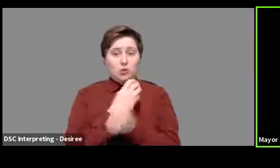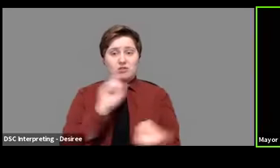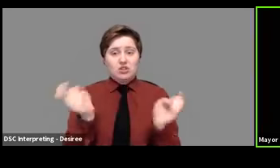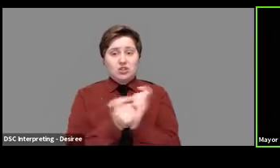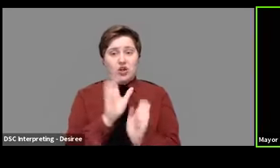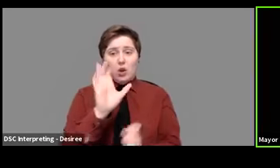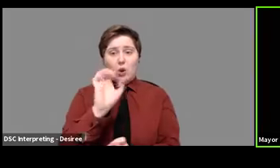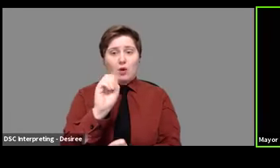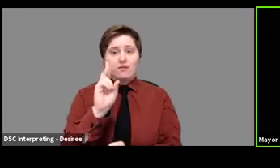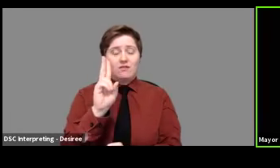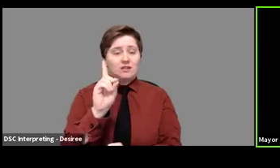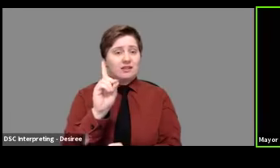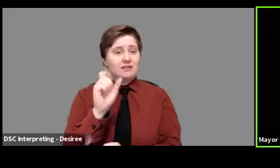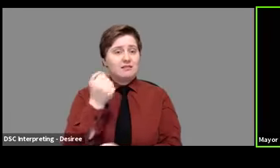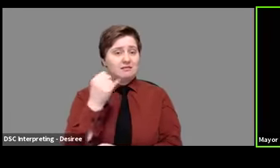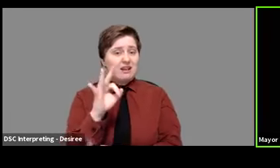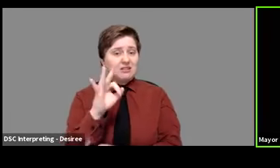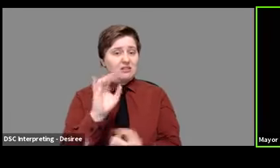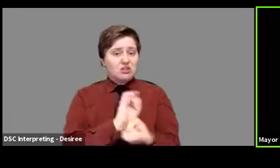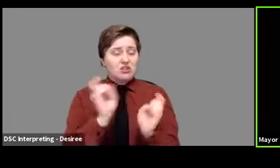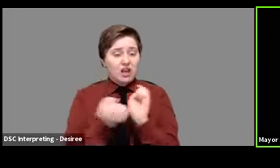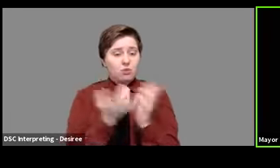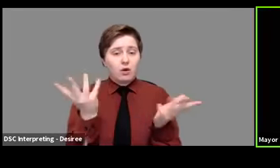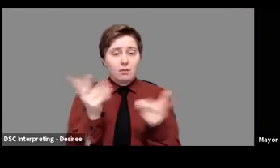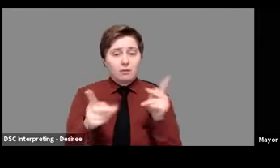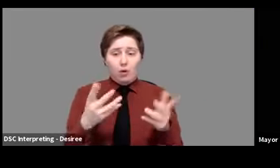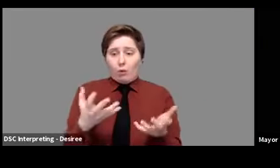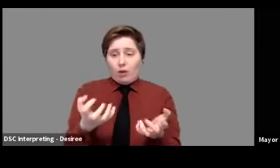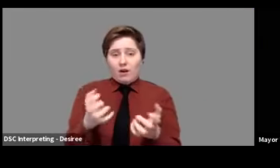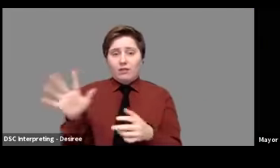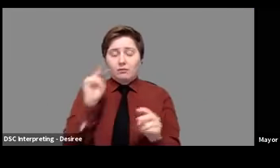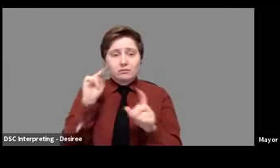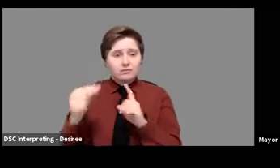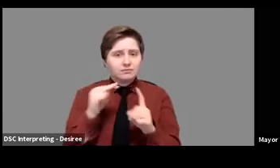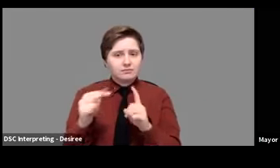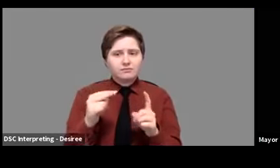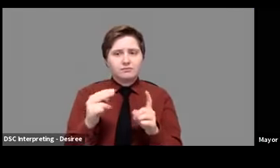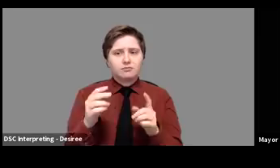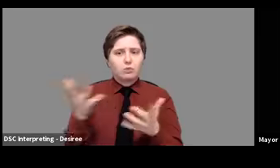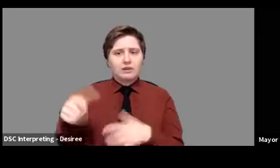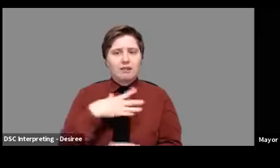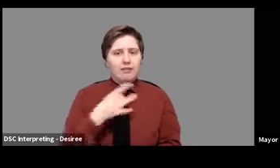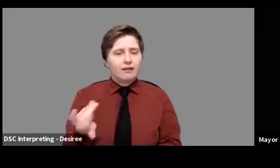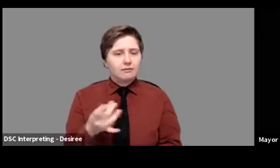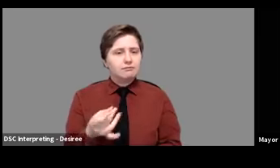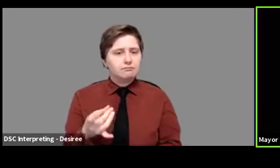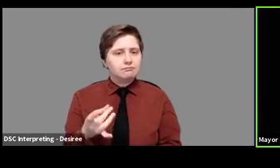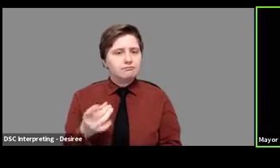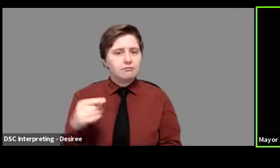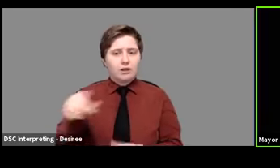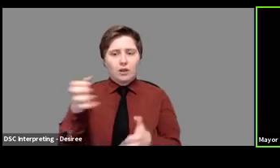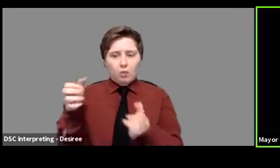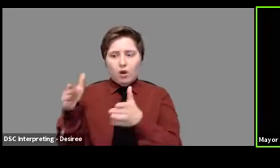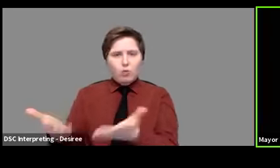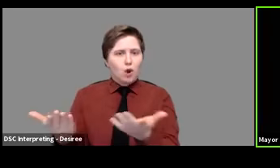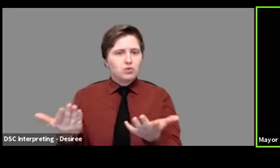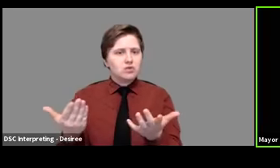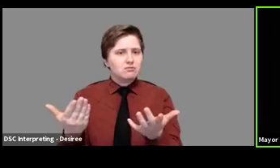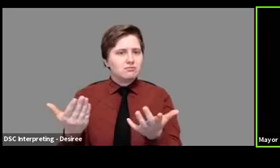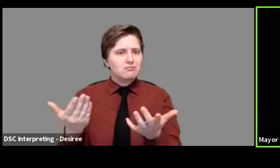-19 has changed people's appetites and views for things that they like. Um, they want road, uh,